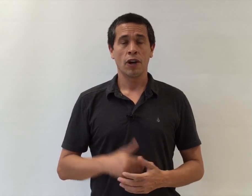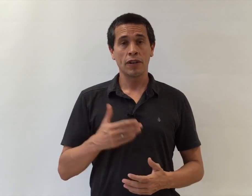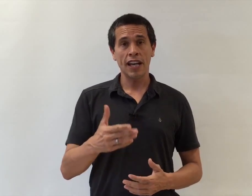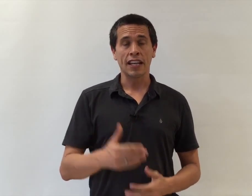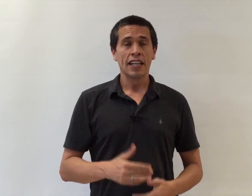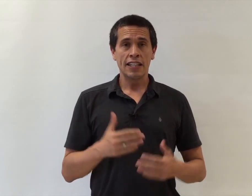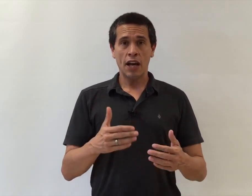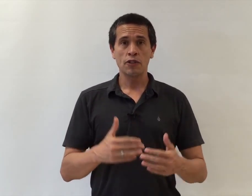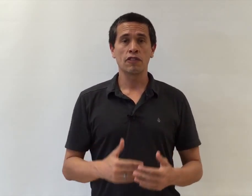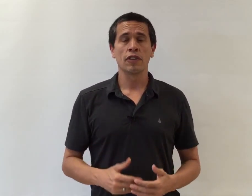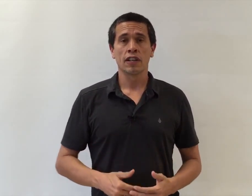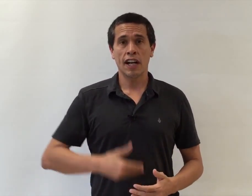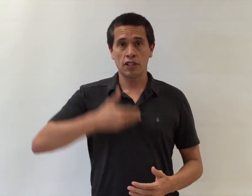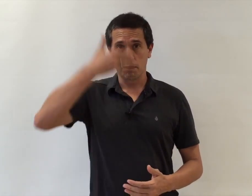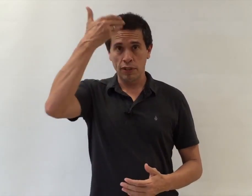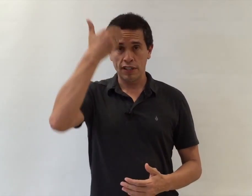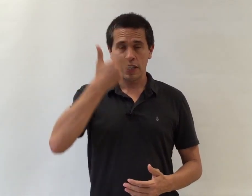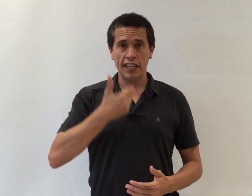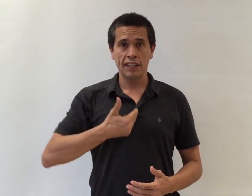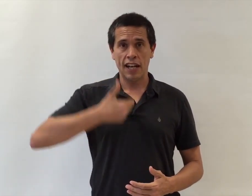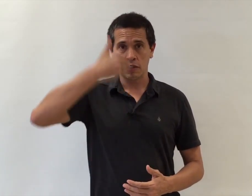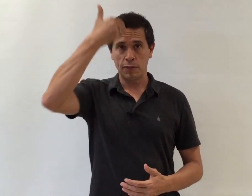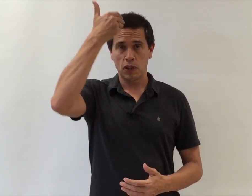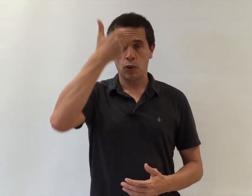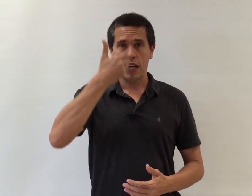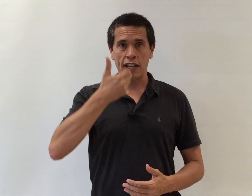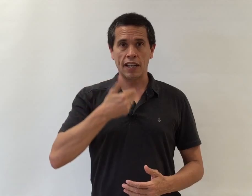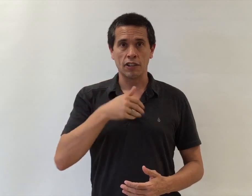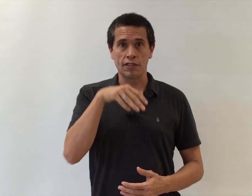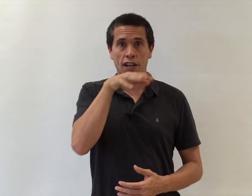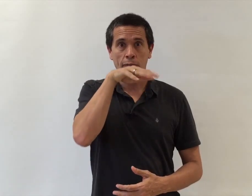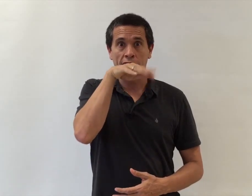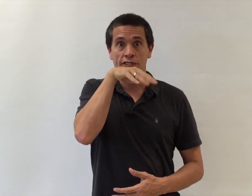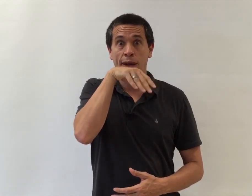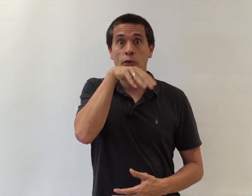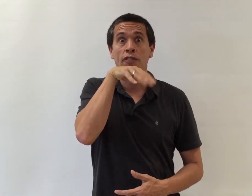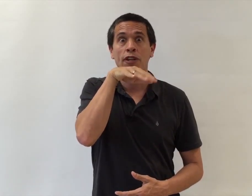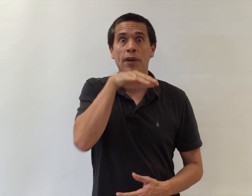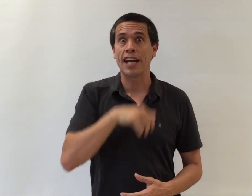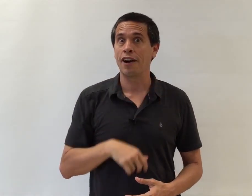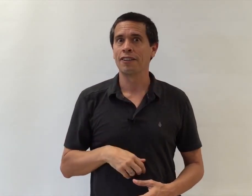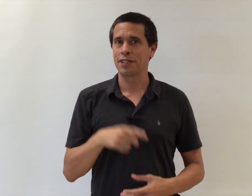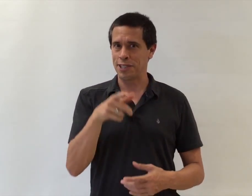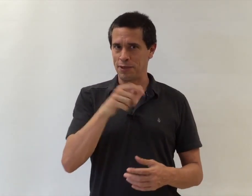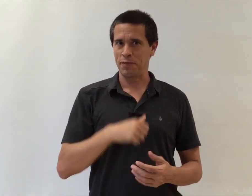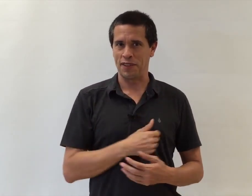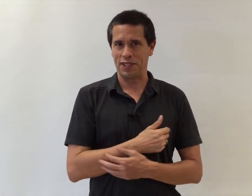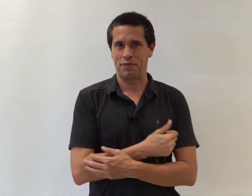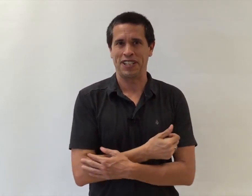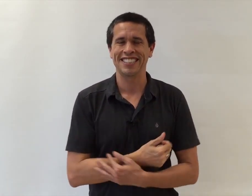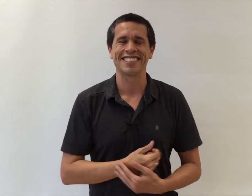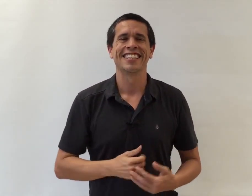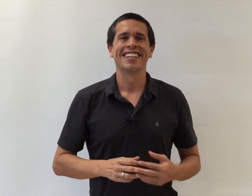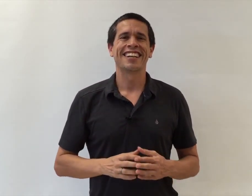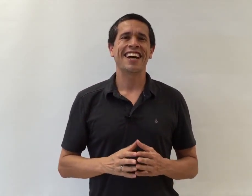Okay. Now that you've got your breathing in and out to be quiet and your tongue may have stopped quivering by now, which some of you might have experienced, okay?